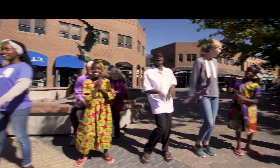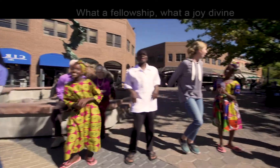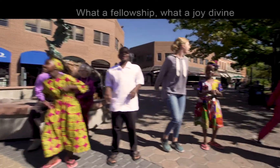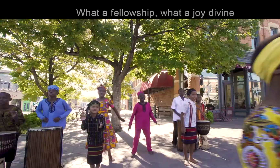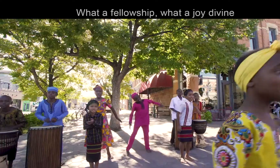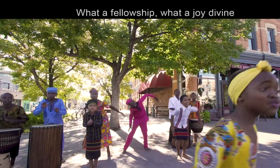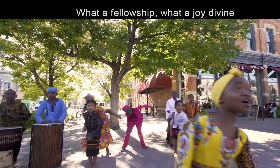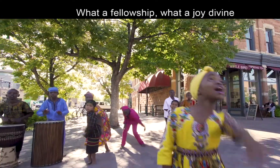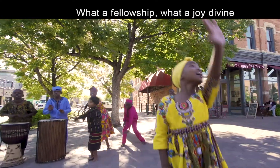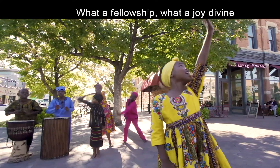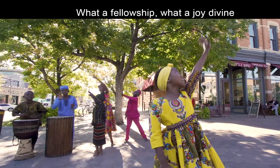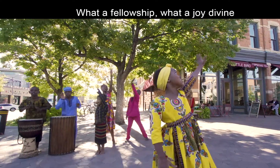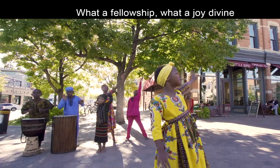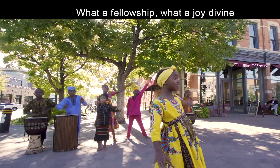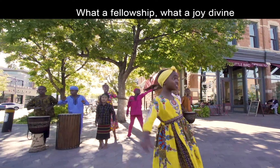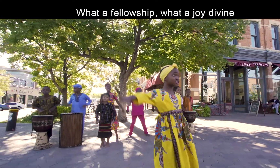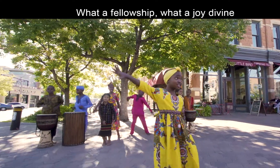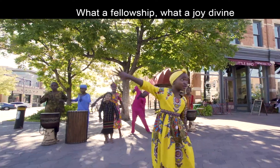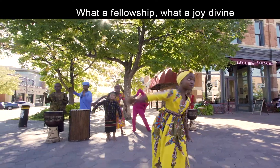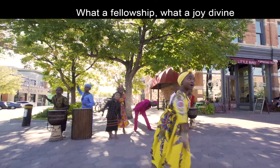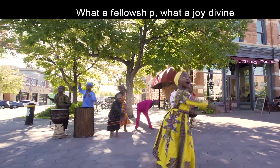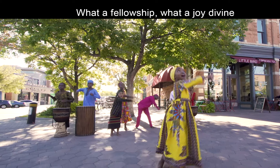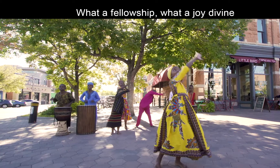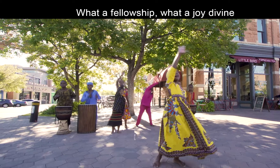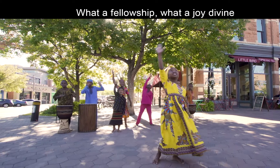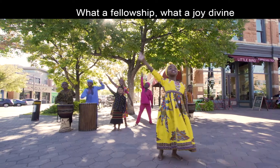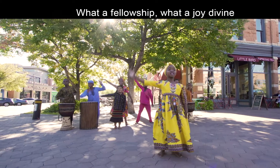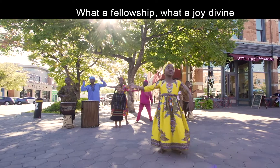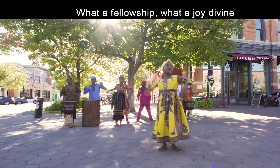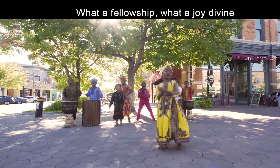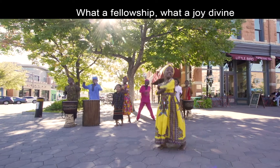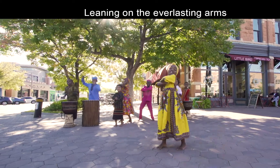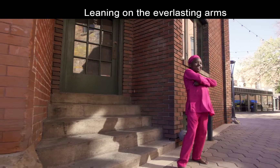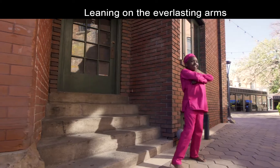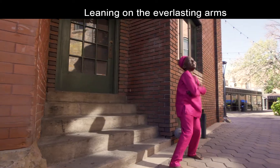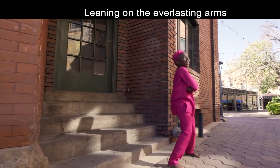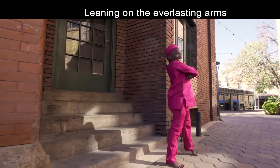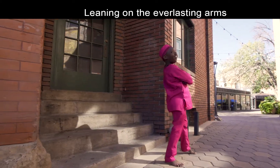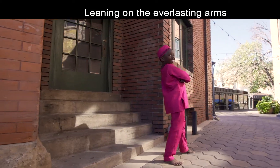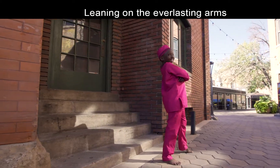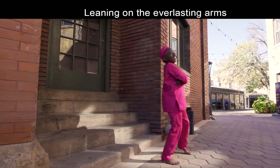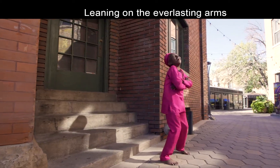What a fellowship. What a joy divine. Leaning on the